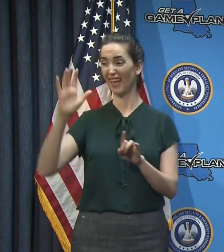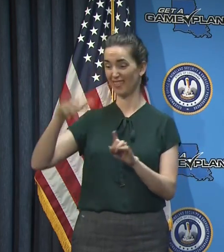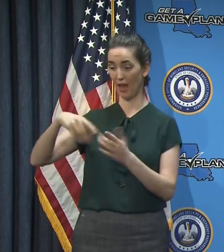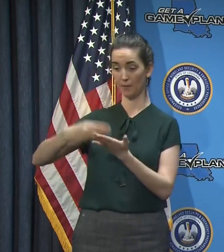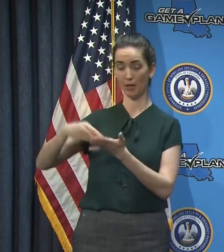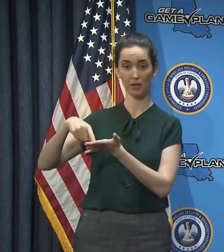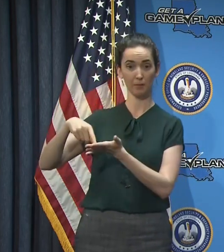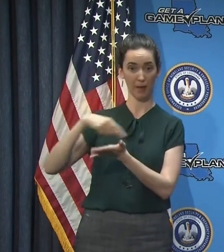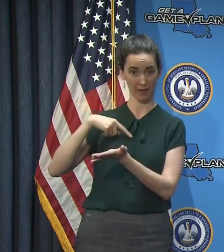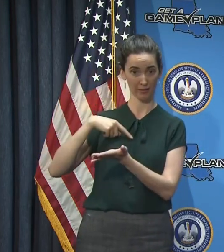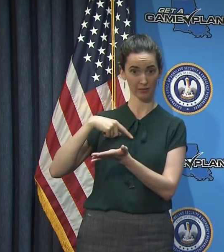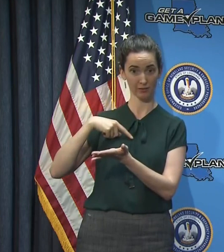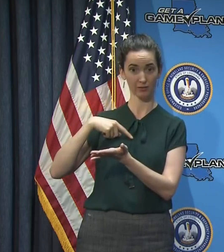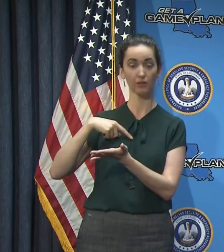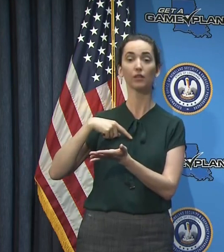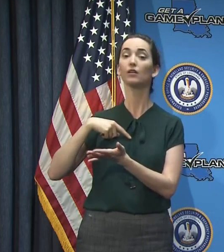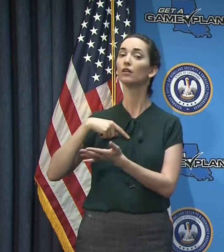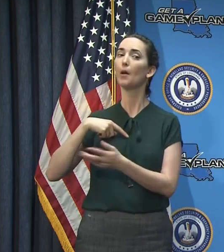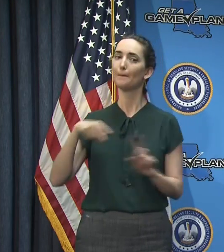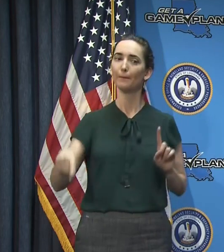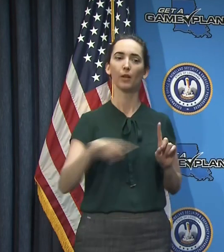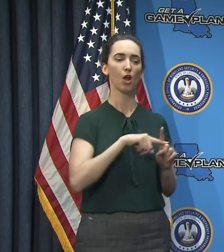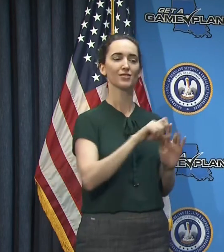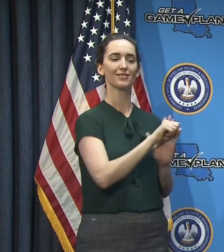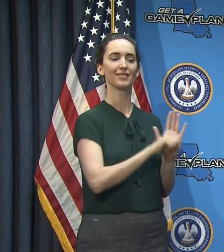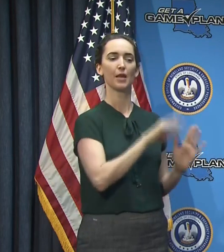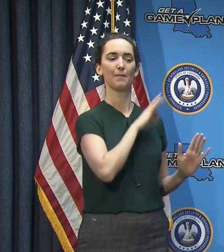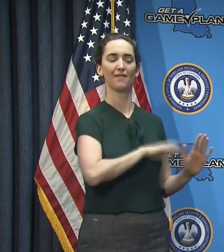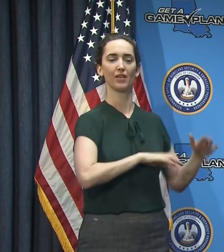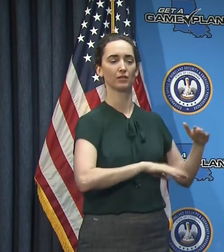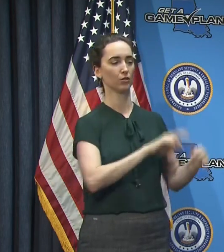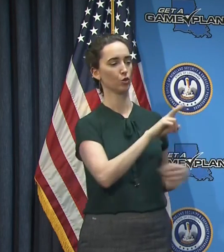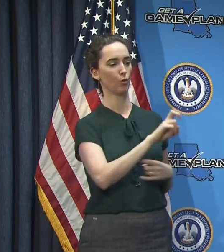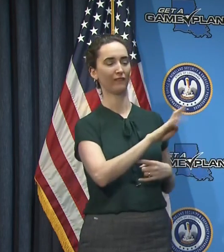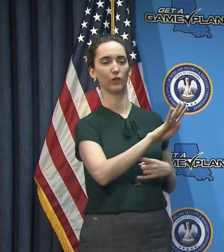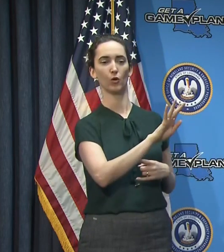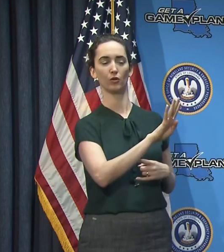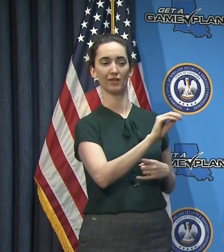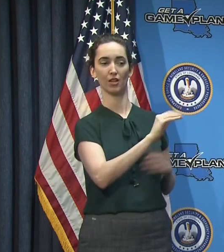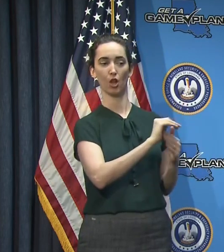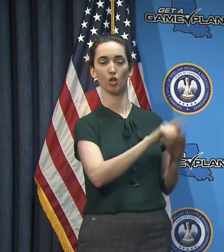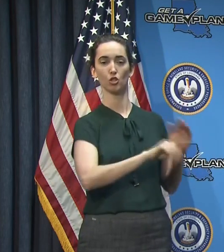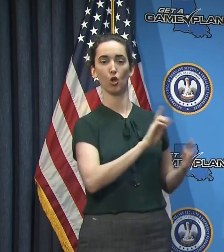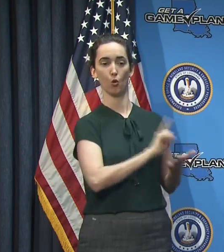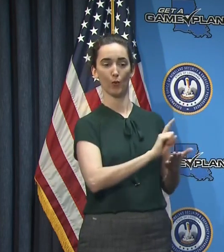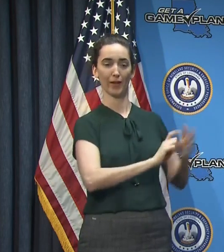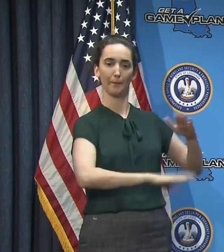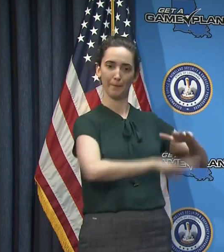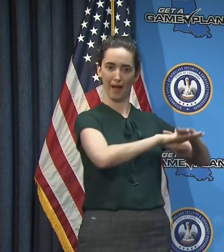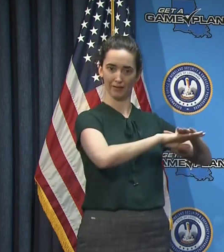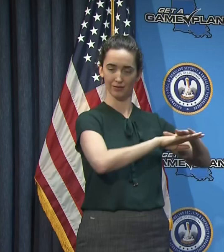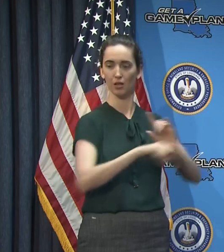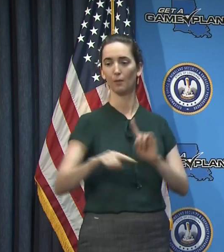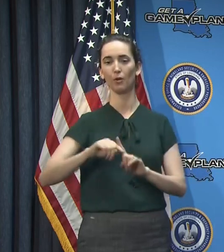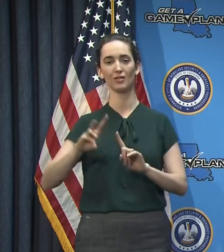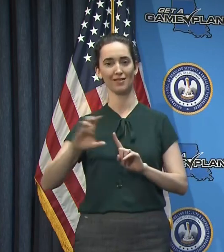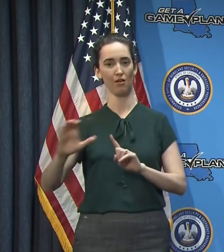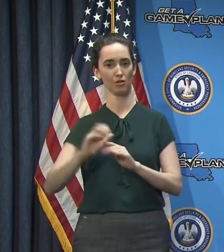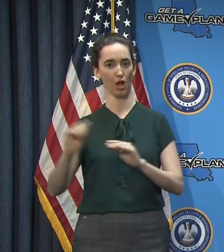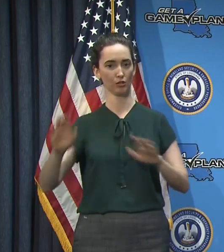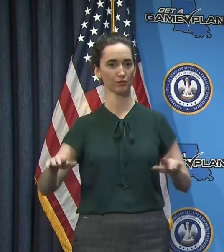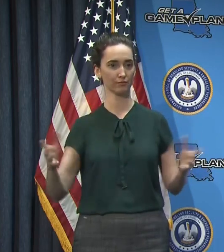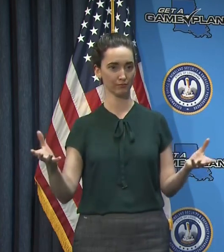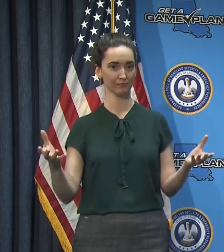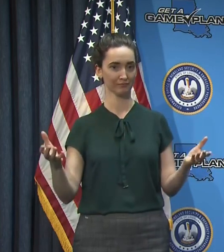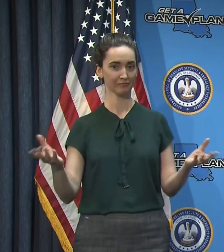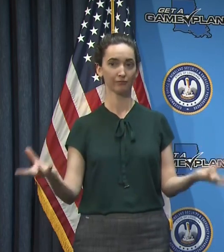which maxes out at $247 per week. So I will now take a couple of